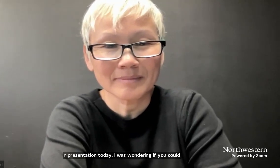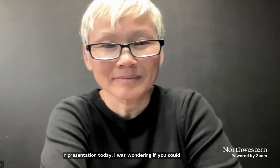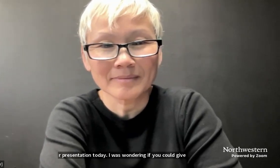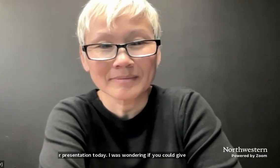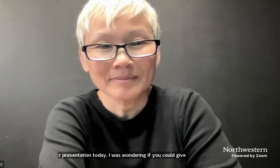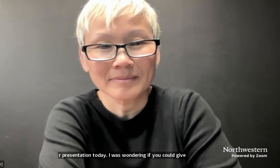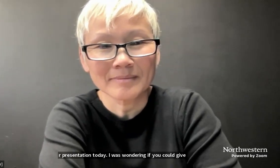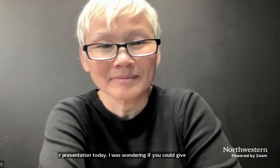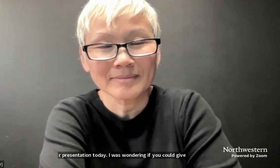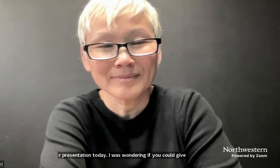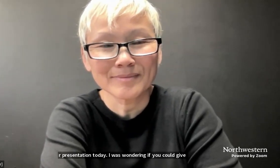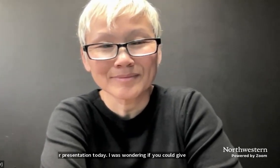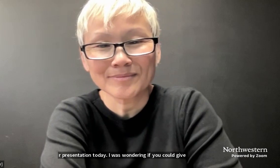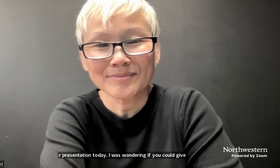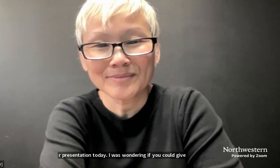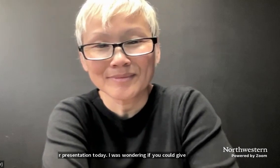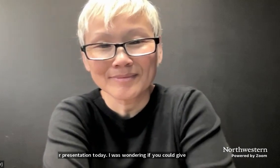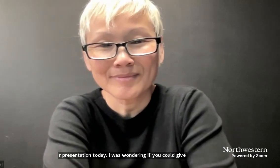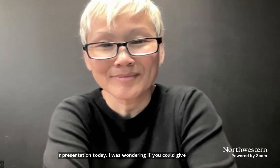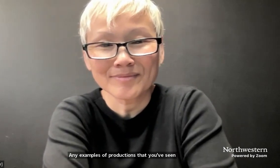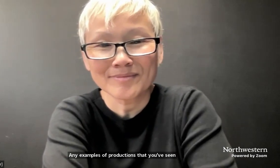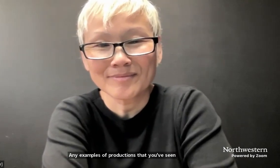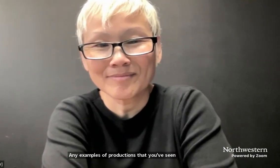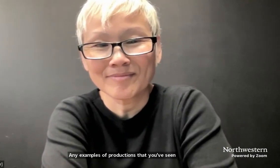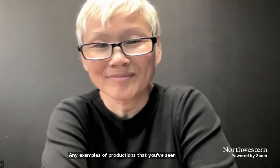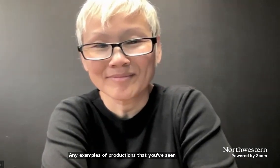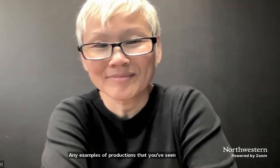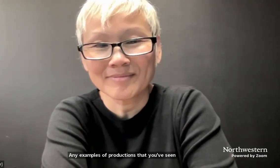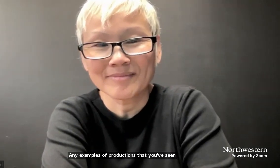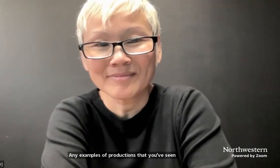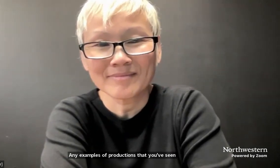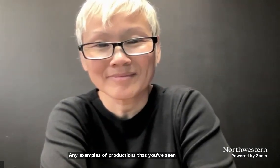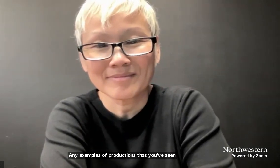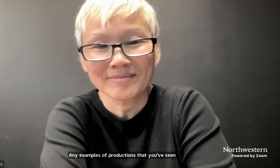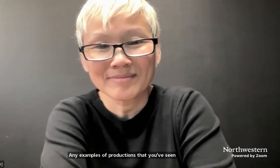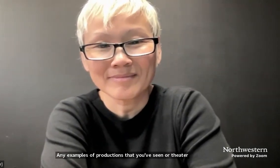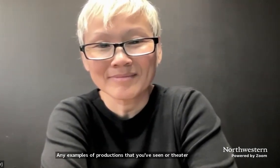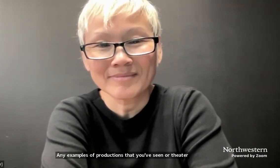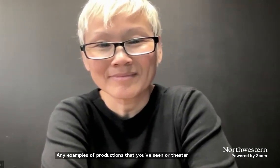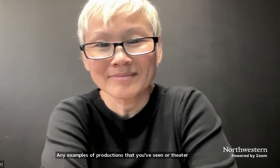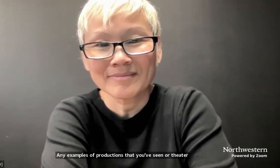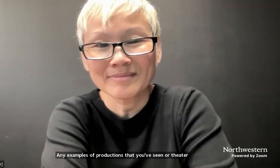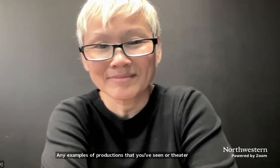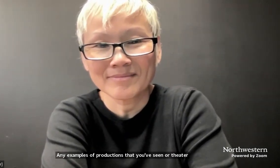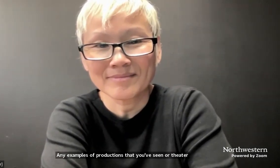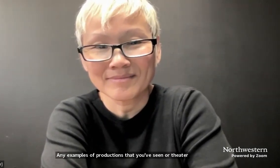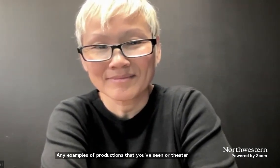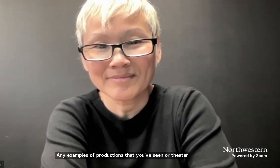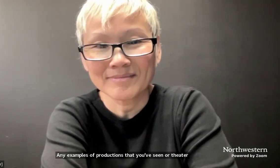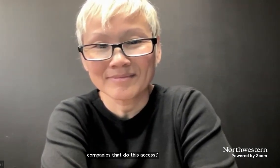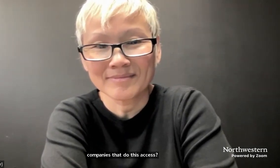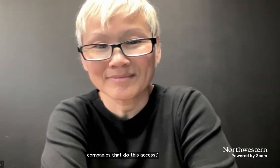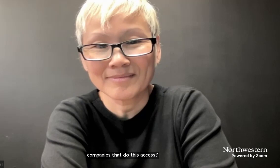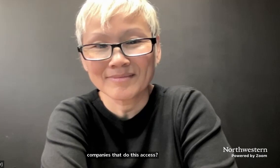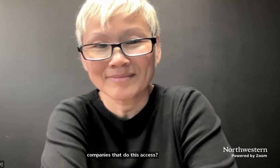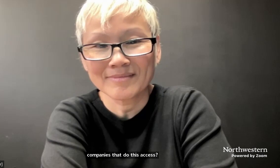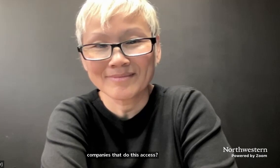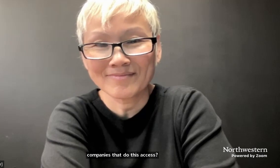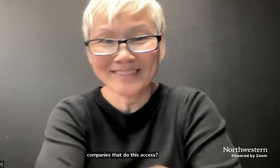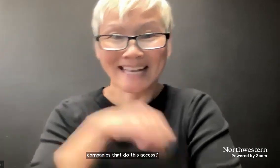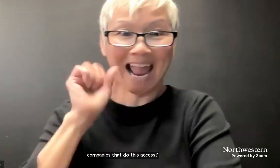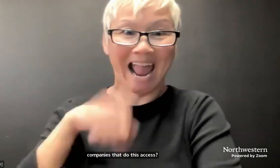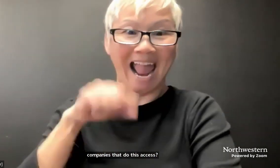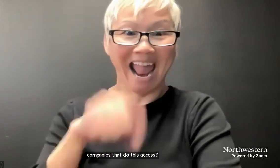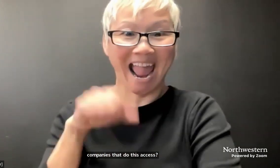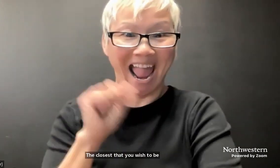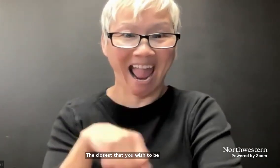of productions that you've seen or theater companies that do this access, the closest that you